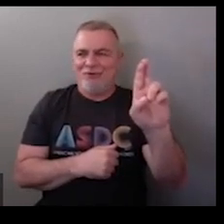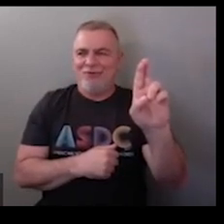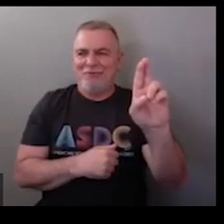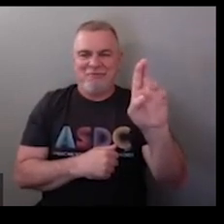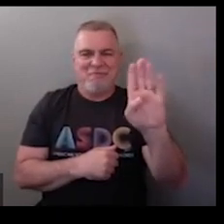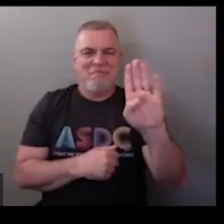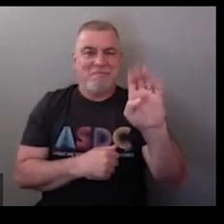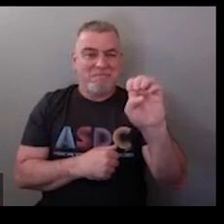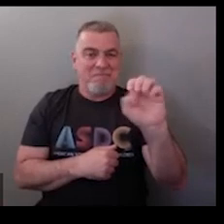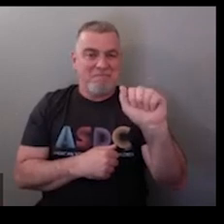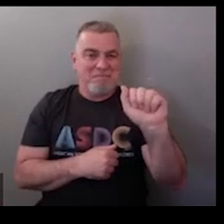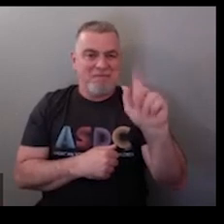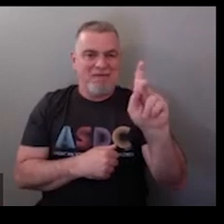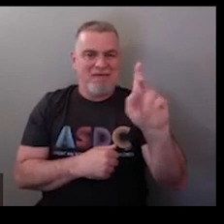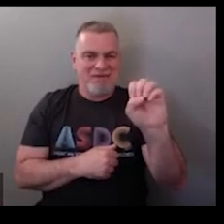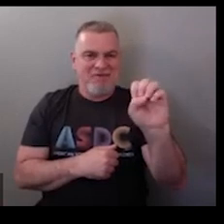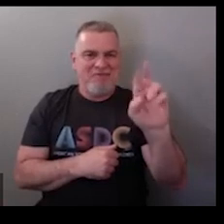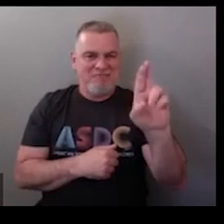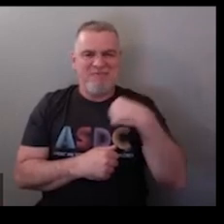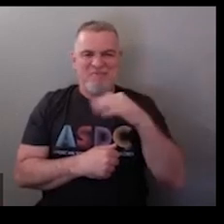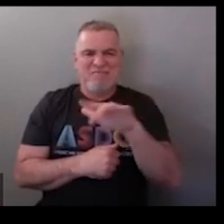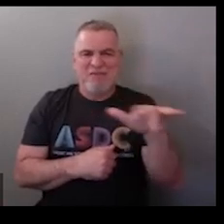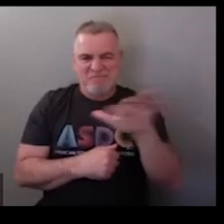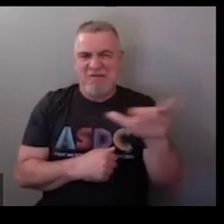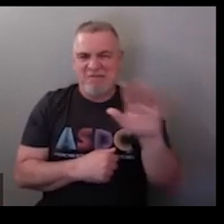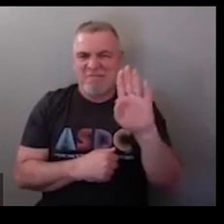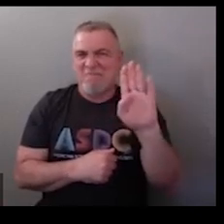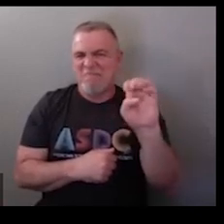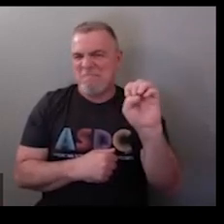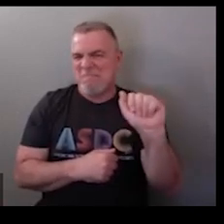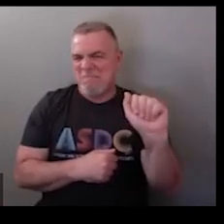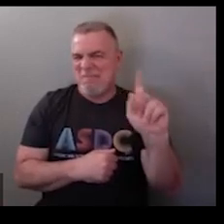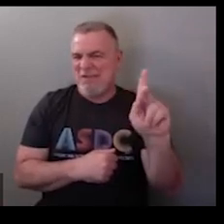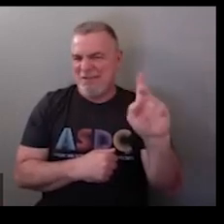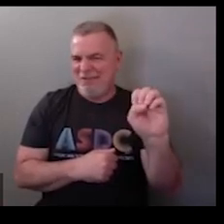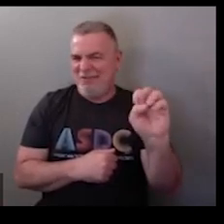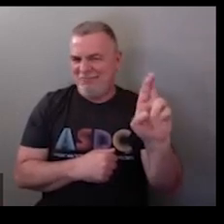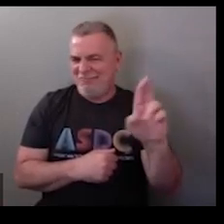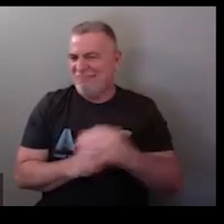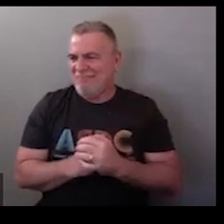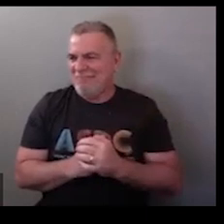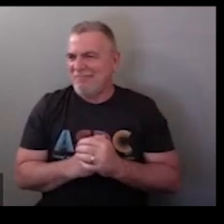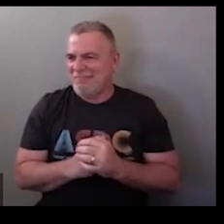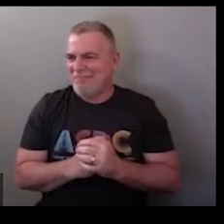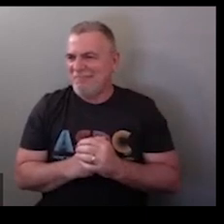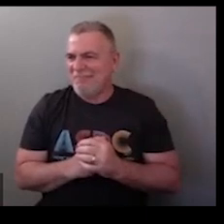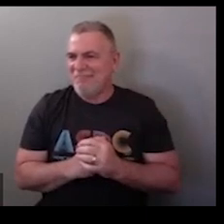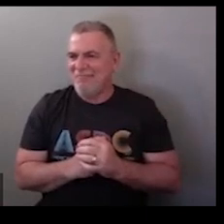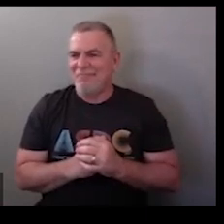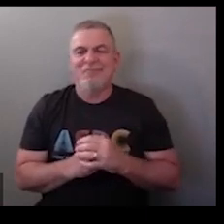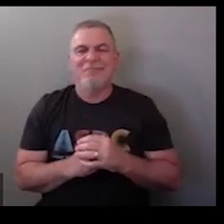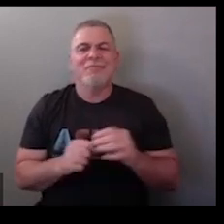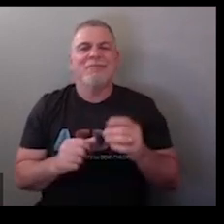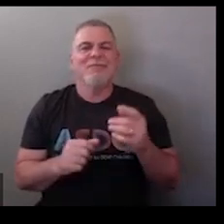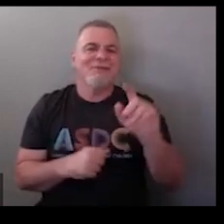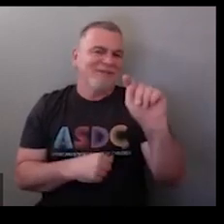beaker okay so some equipment that's something I typically fingerspell B-E-A-K-E-R